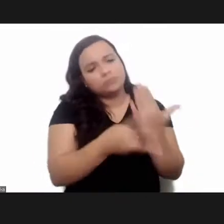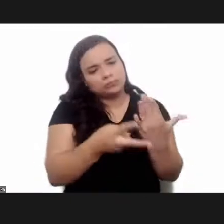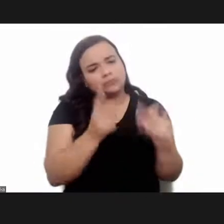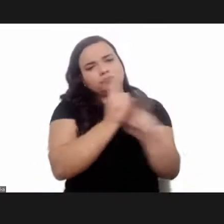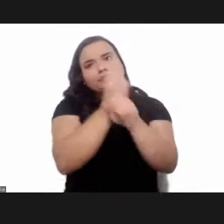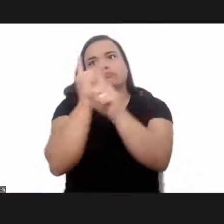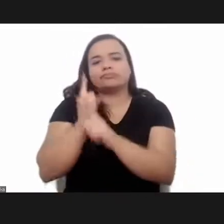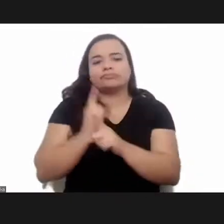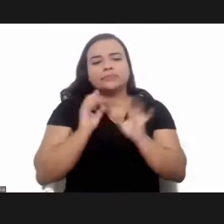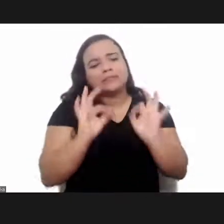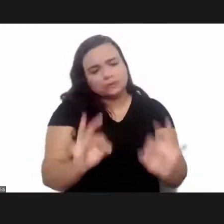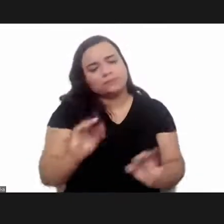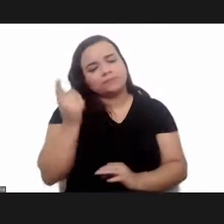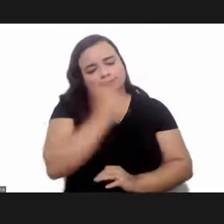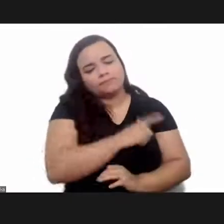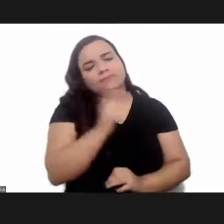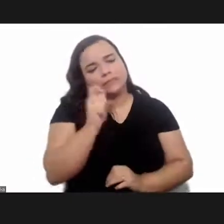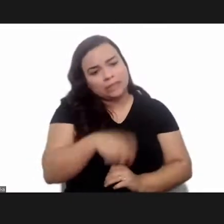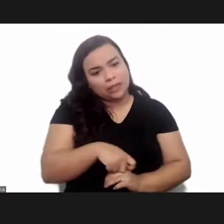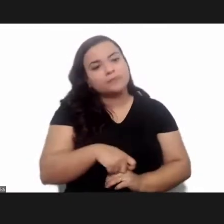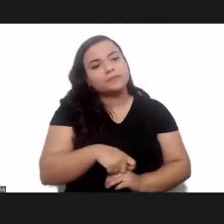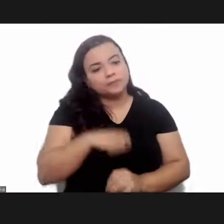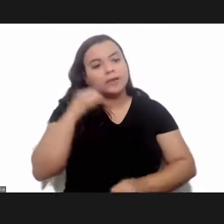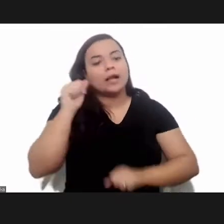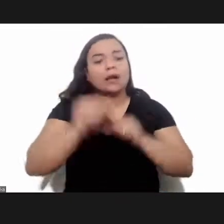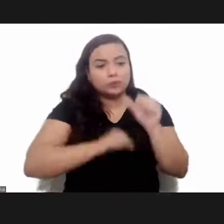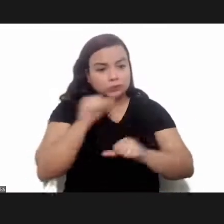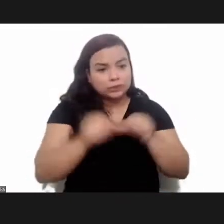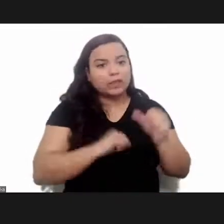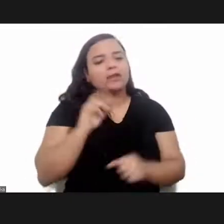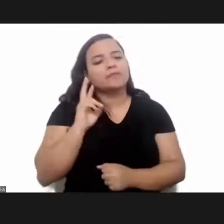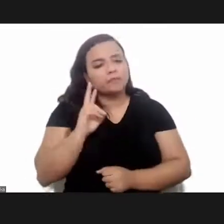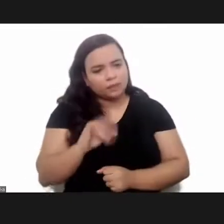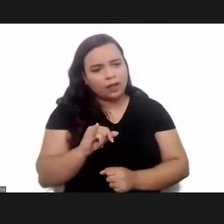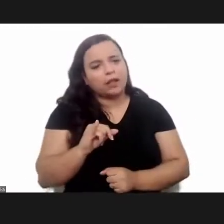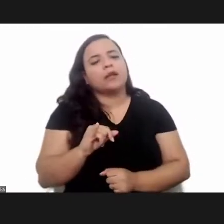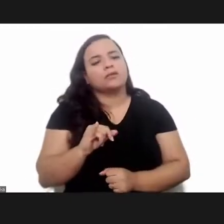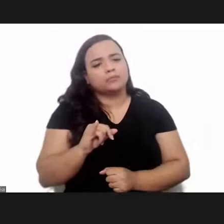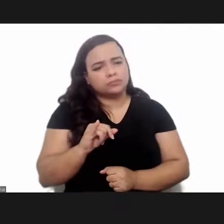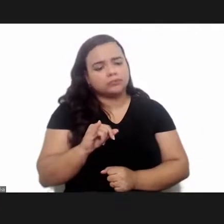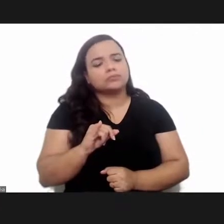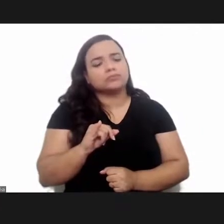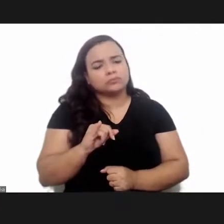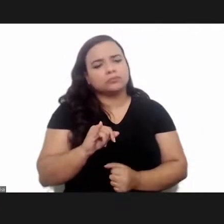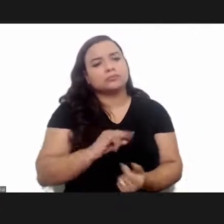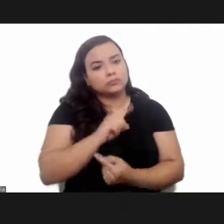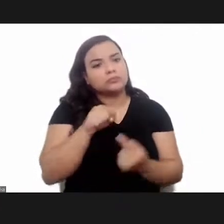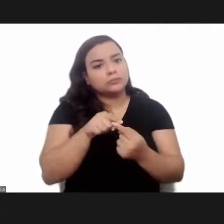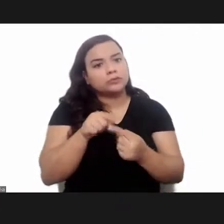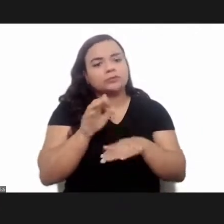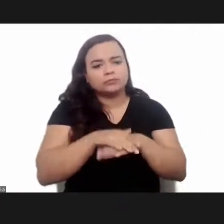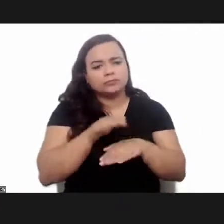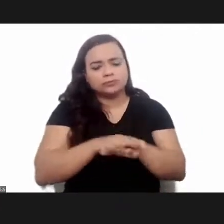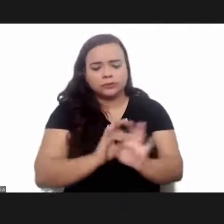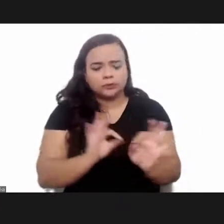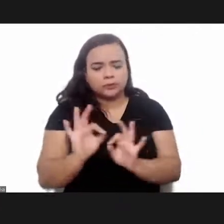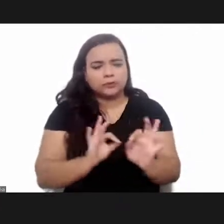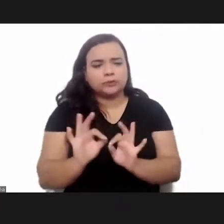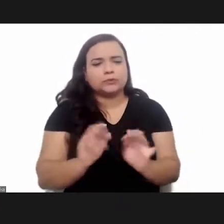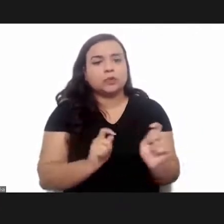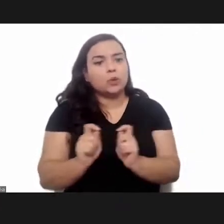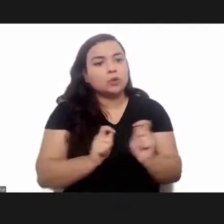some discovery which will alter the course of the management